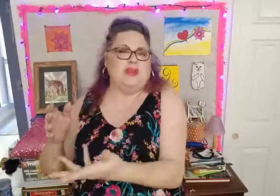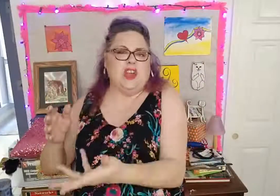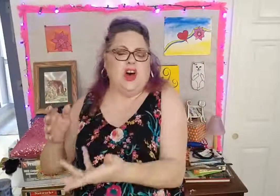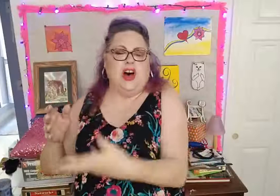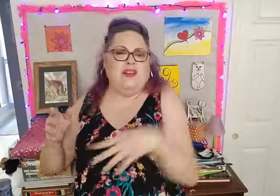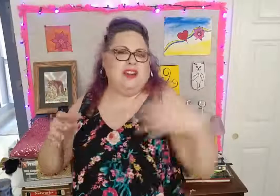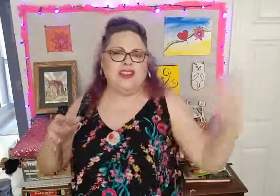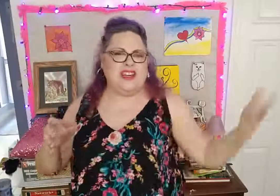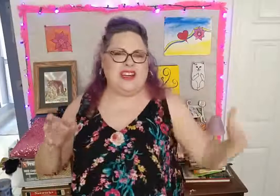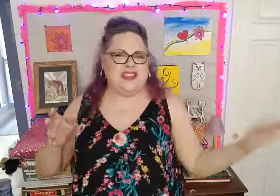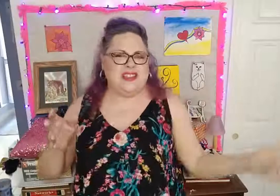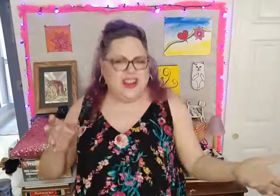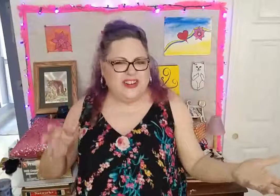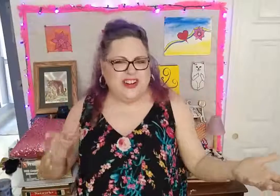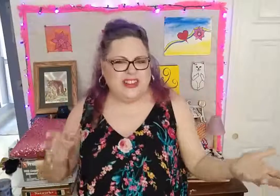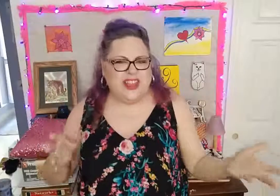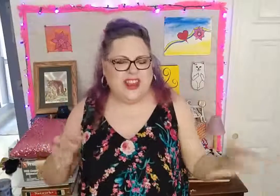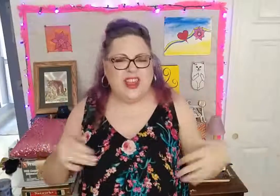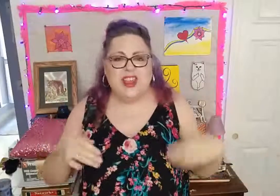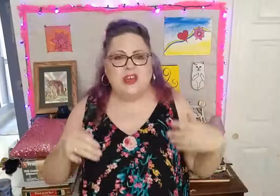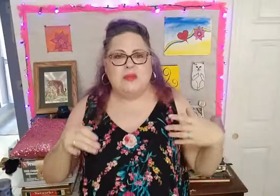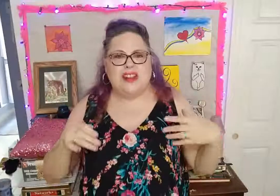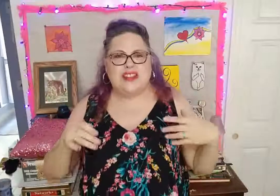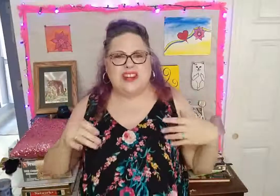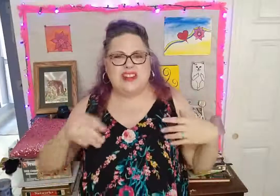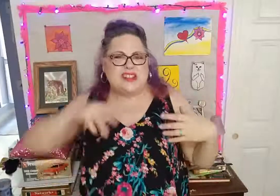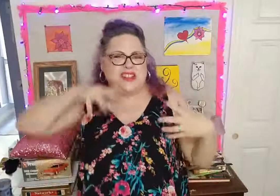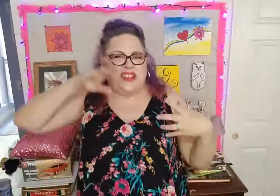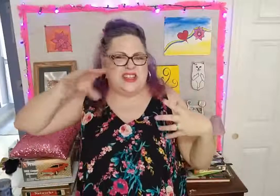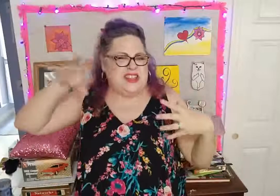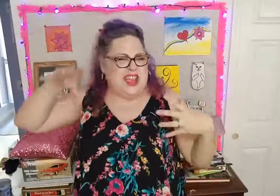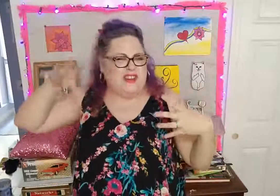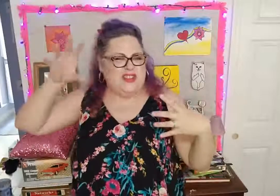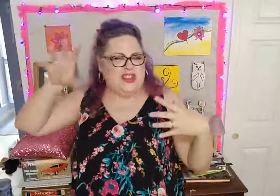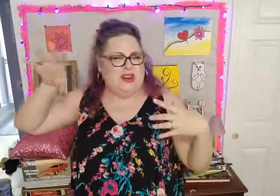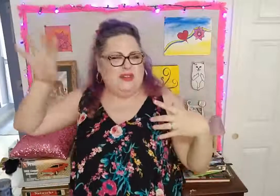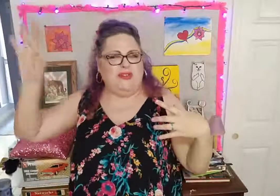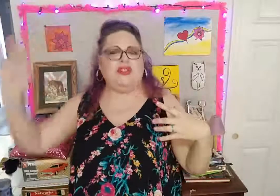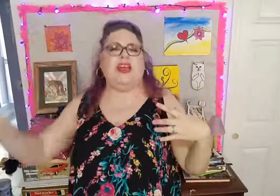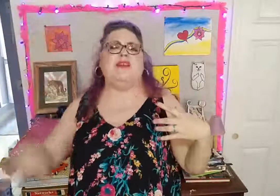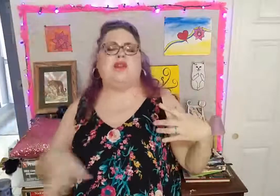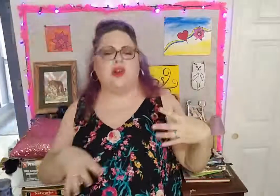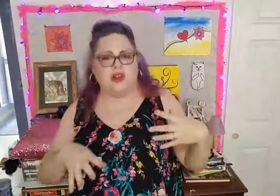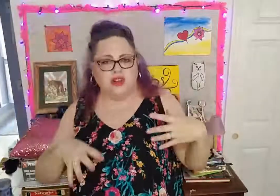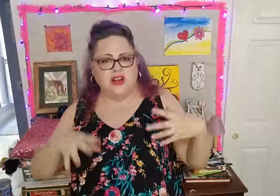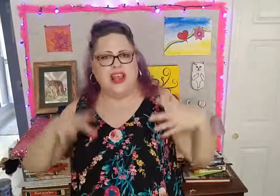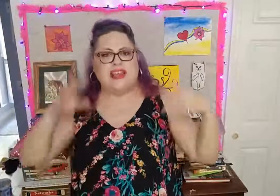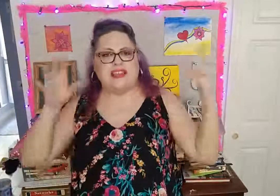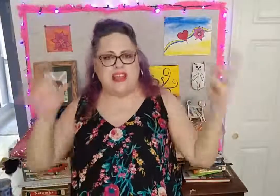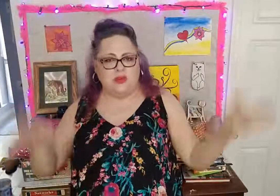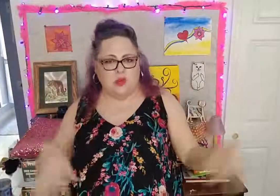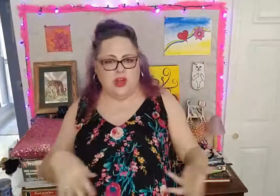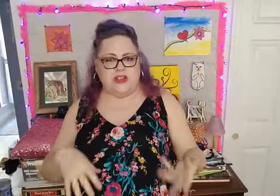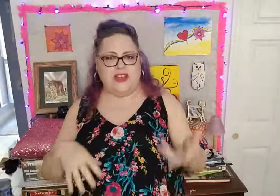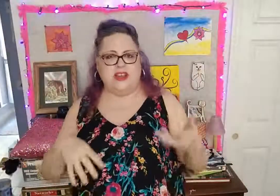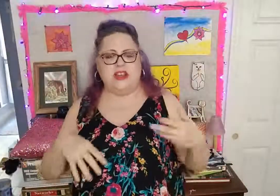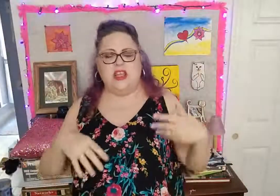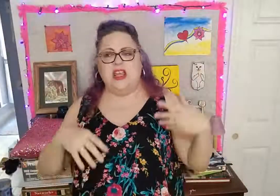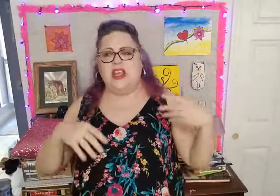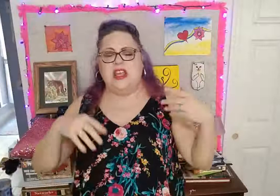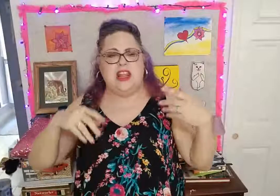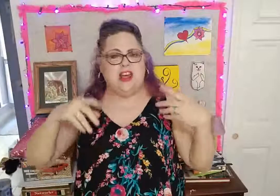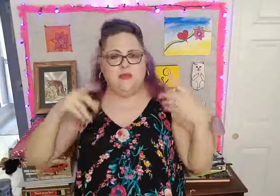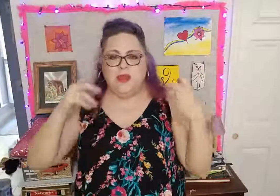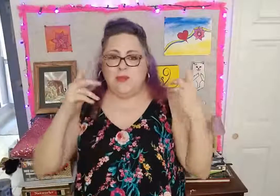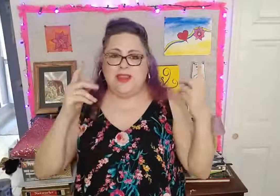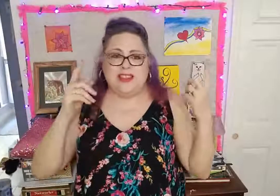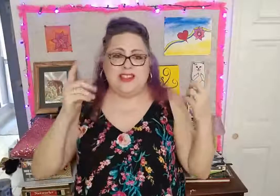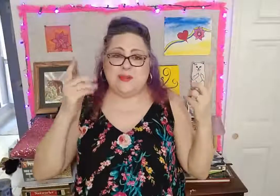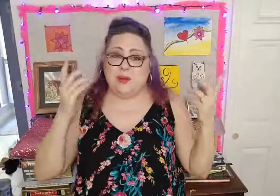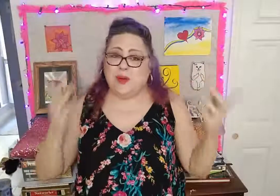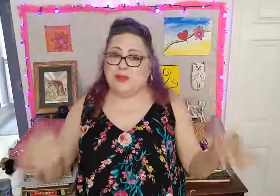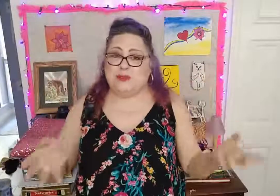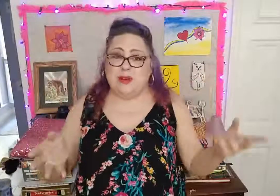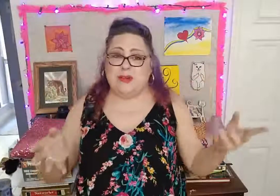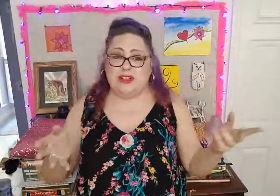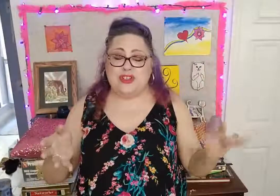it was off because he didn't get sick or anything, but he said it just didn't have as good a flavor as he wanted. Now, maybe he's spoiled from going to